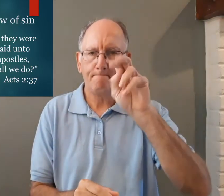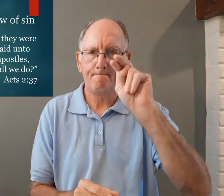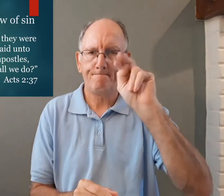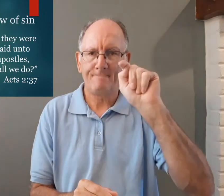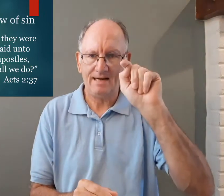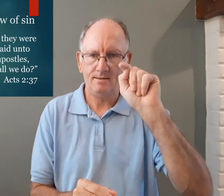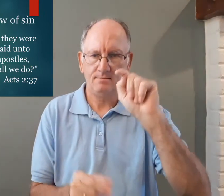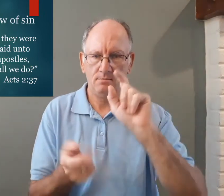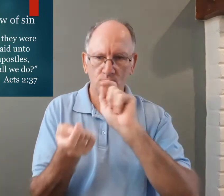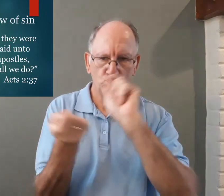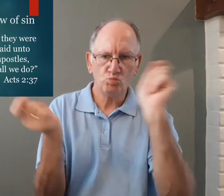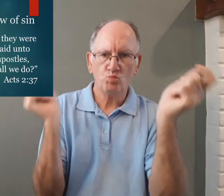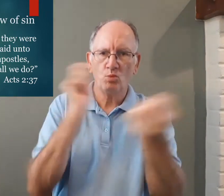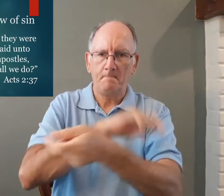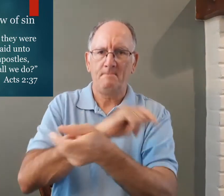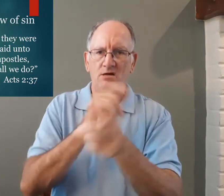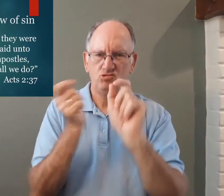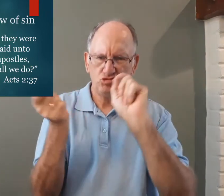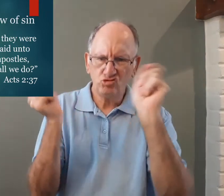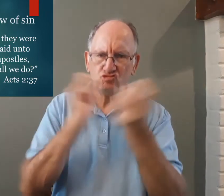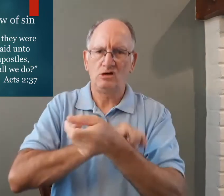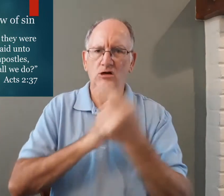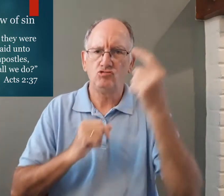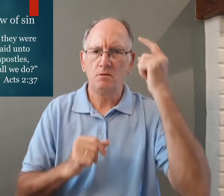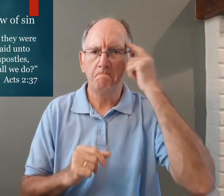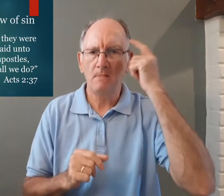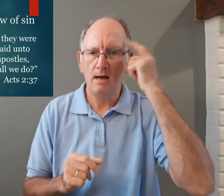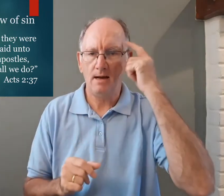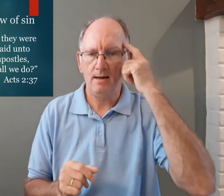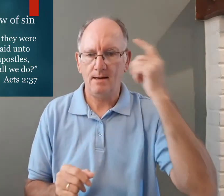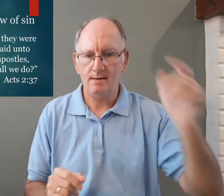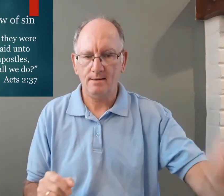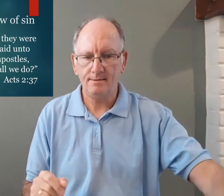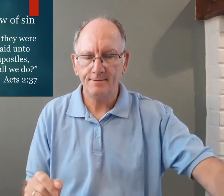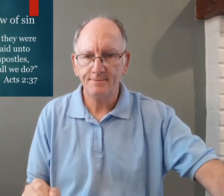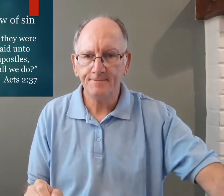that is true repentance to change their minds